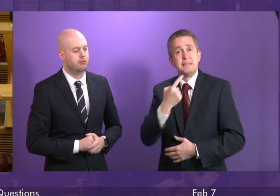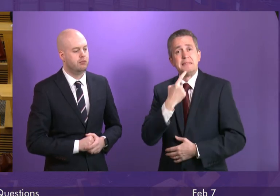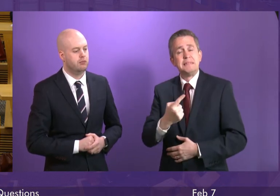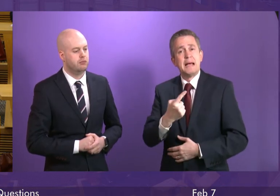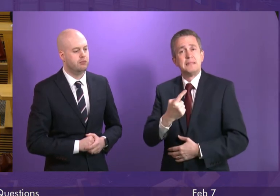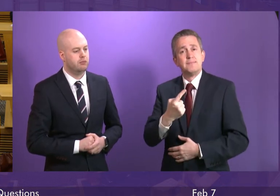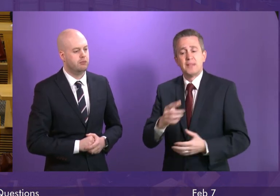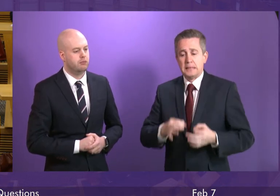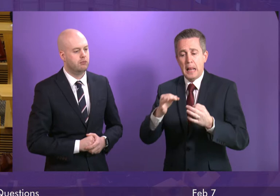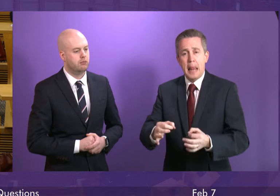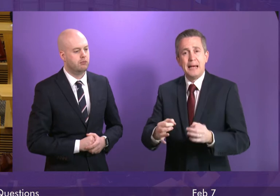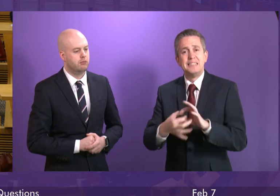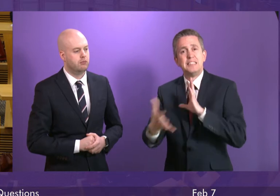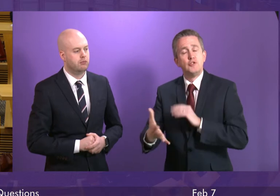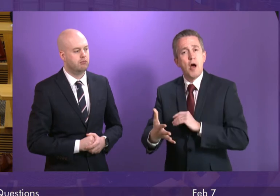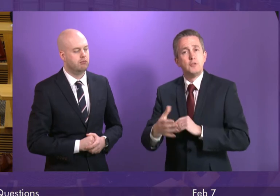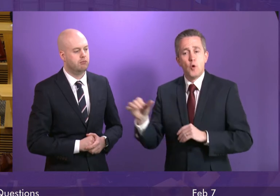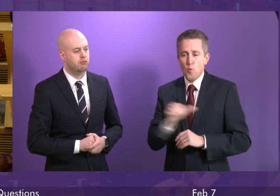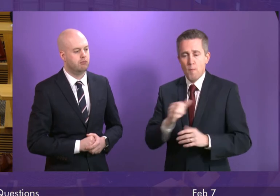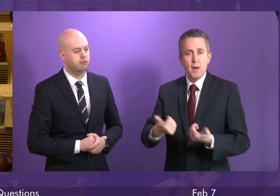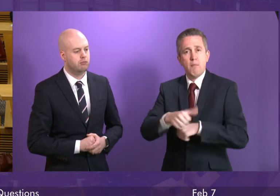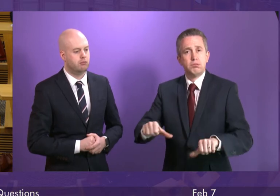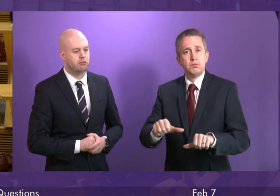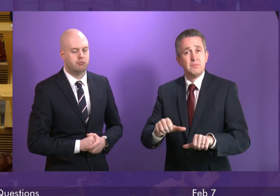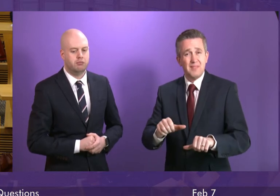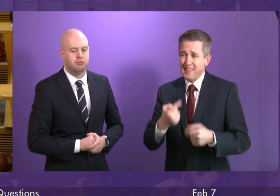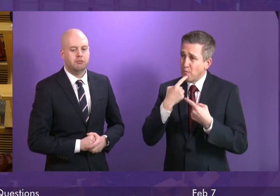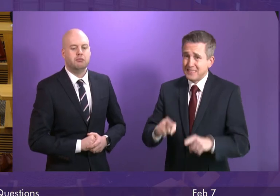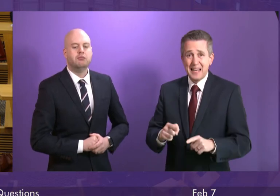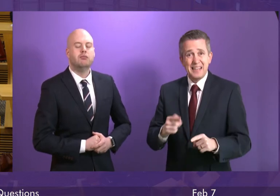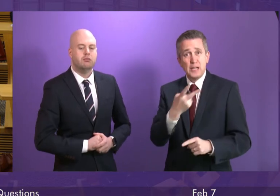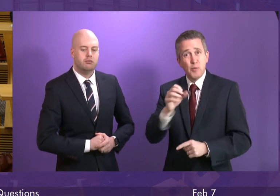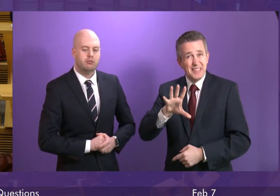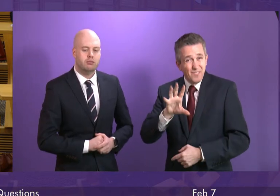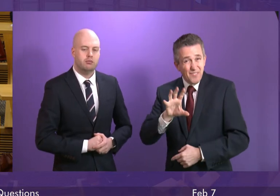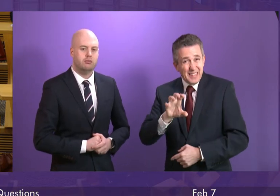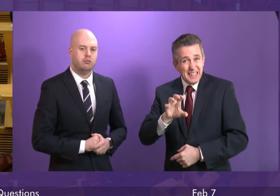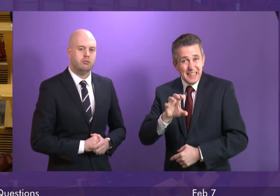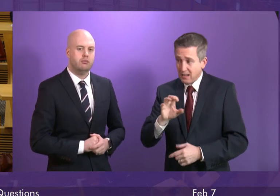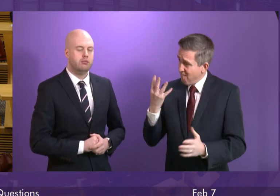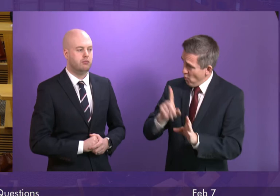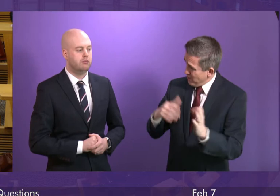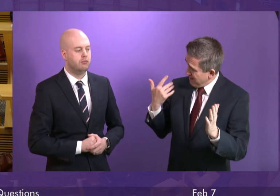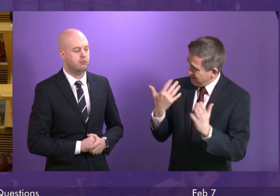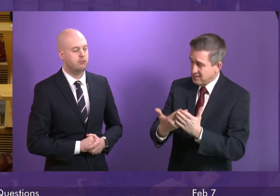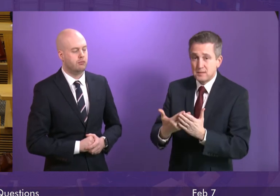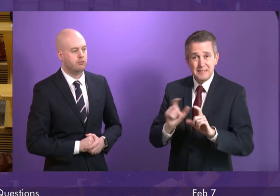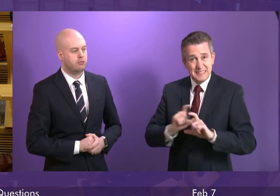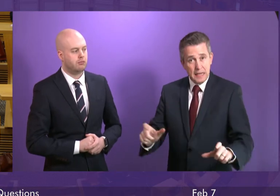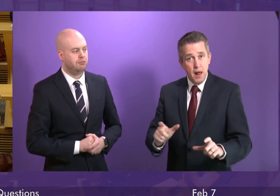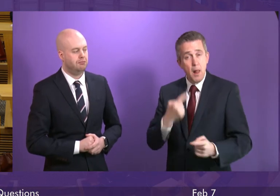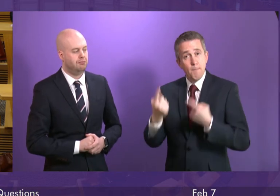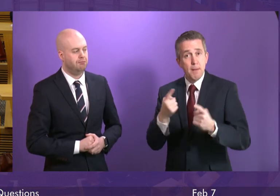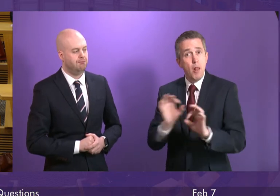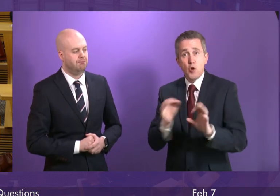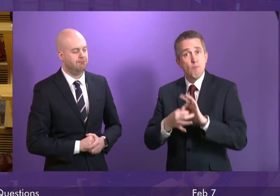delayed discharge within a year. That was back in February 2015. So, four years on, can the Deputy First